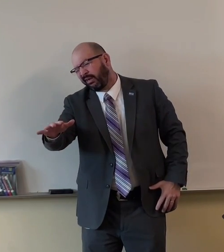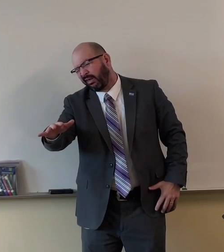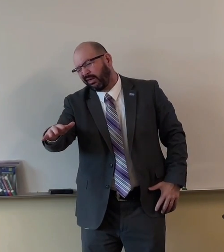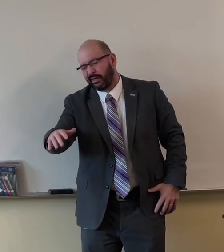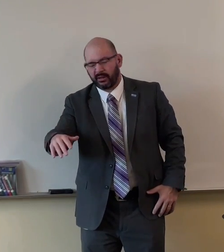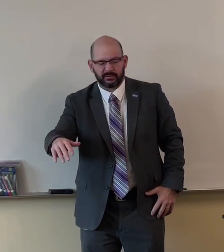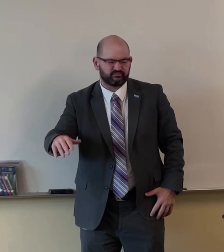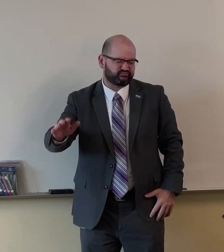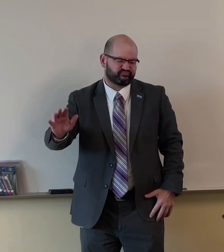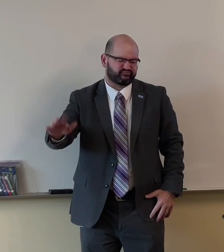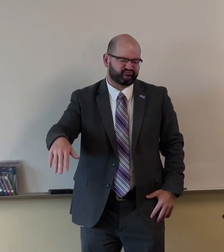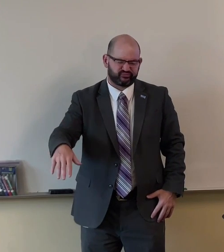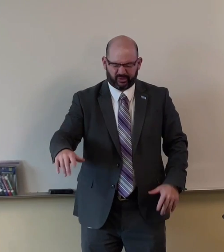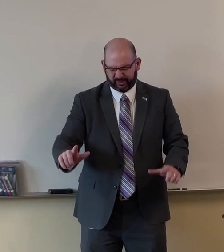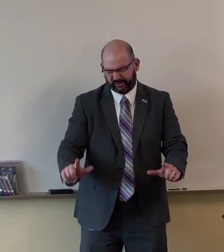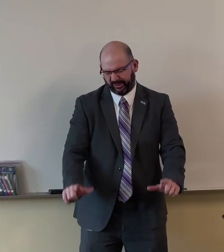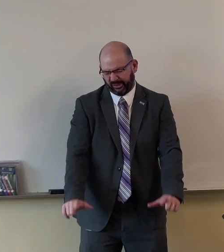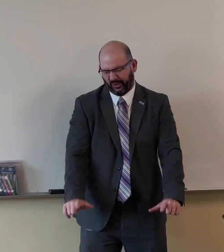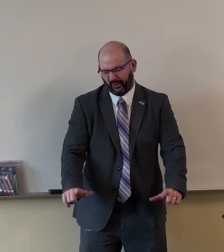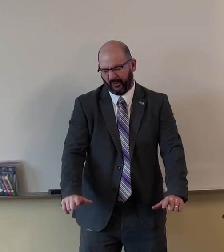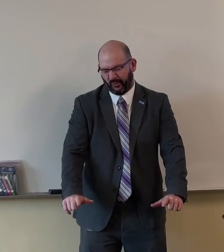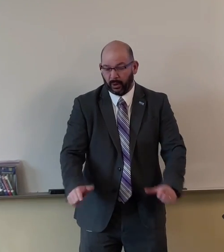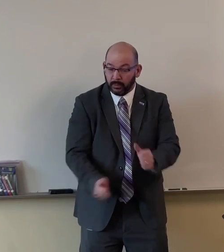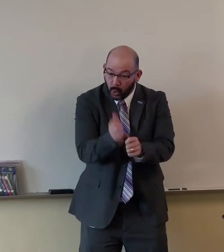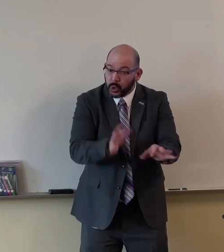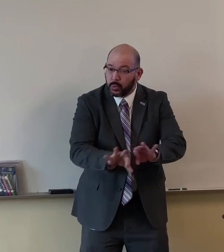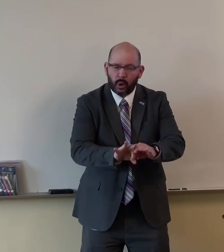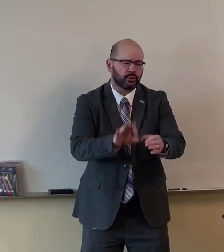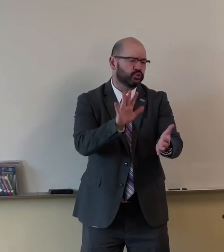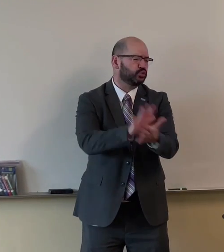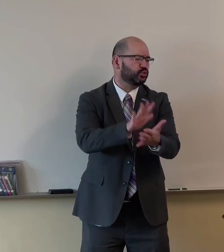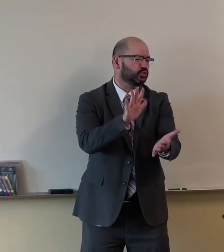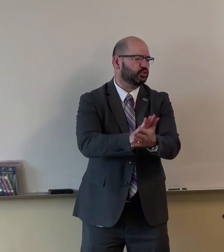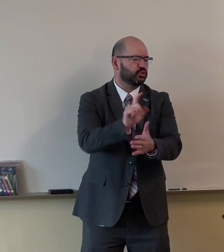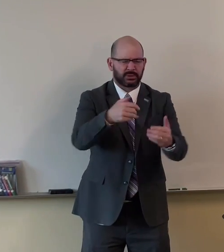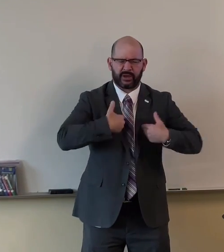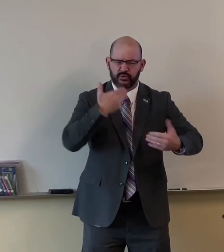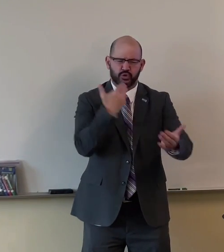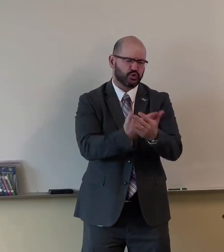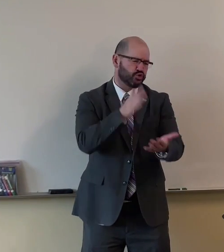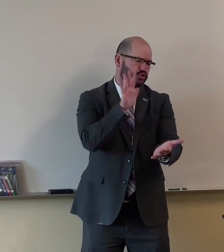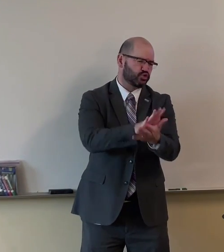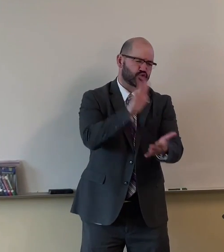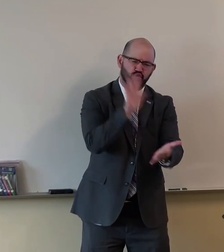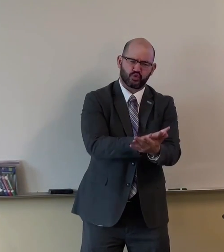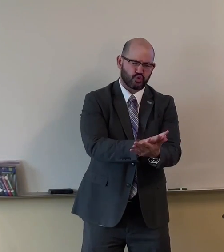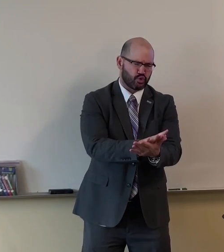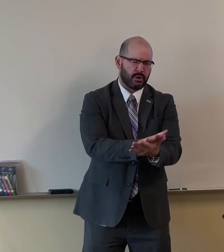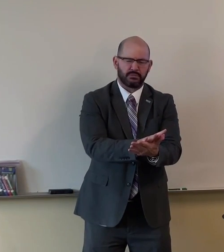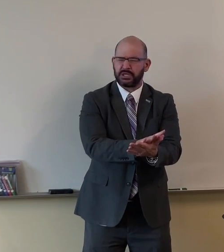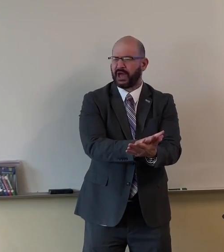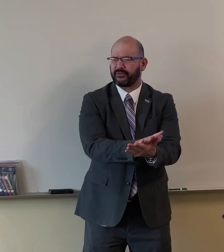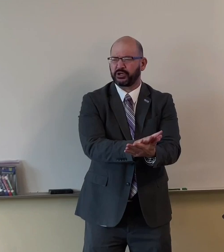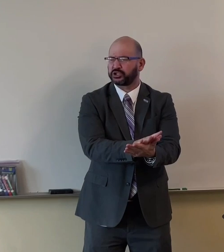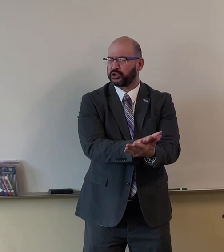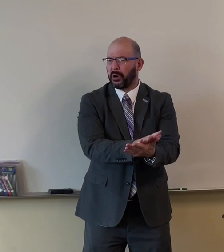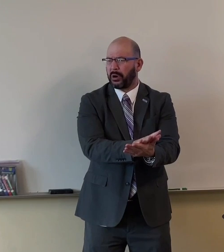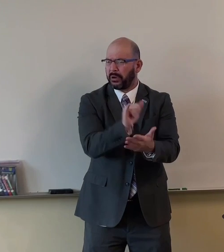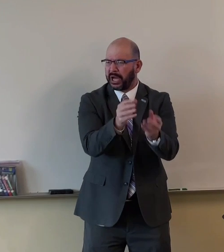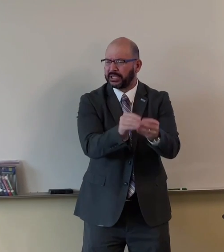Or is it, yeah, just something people do? And if you want to do it, fine. But it's not really that important. Yeah. that's